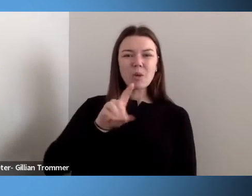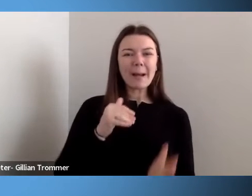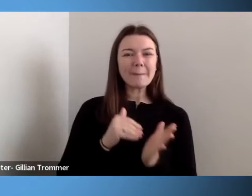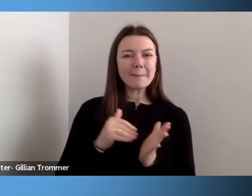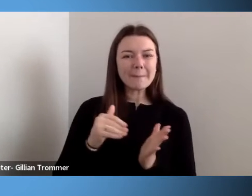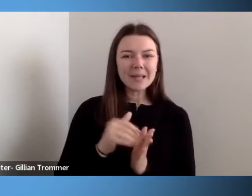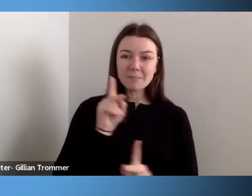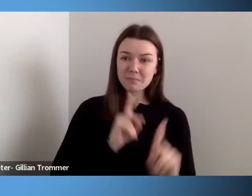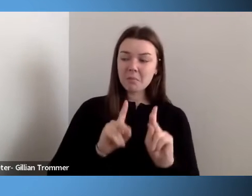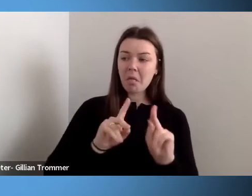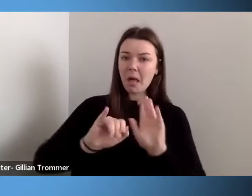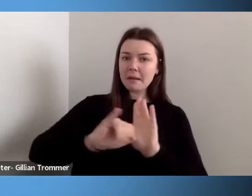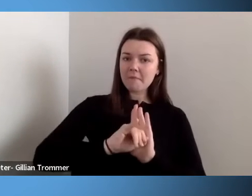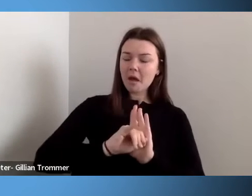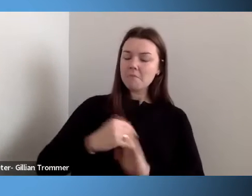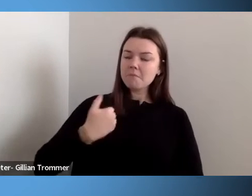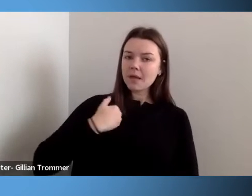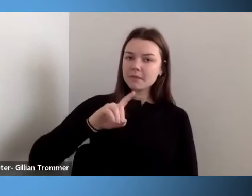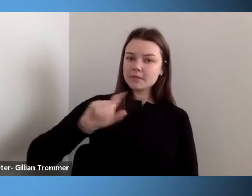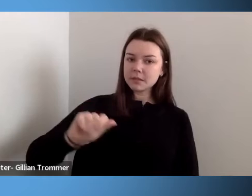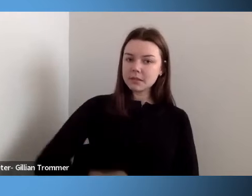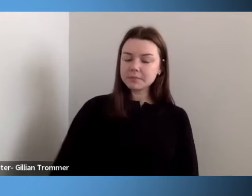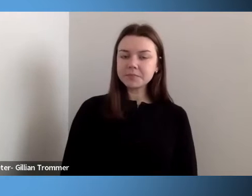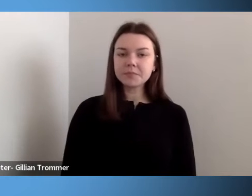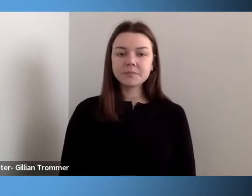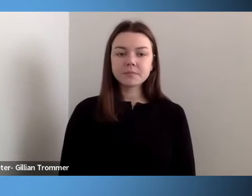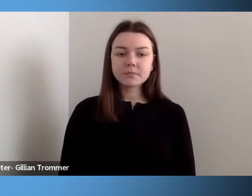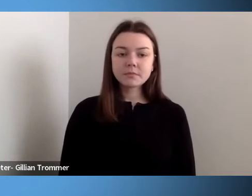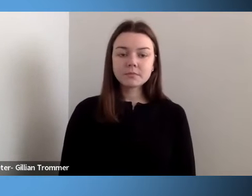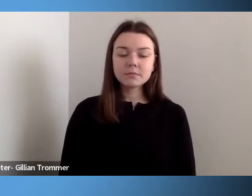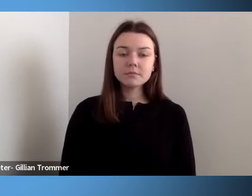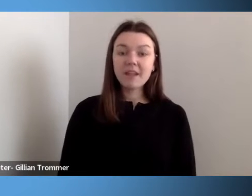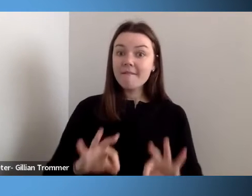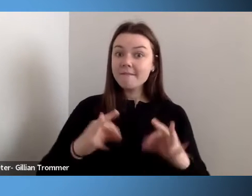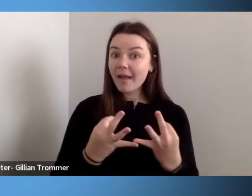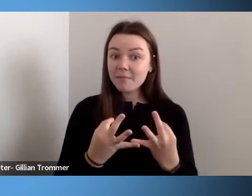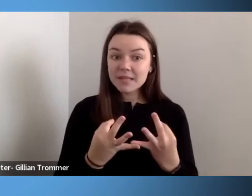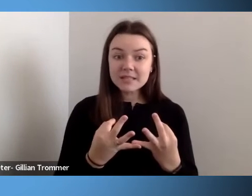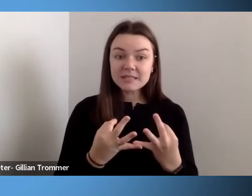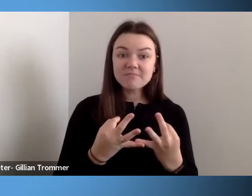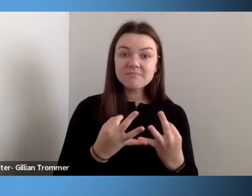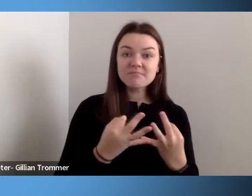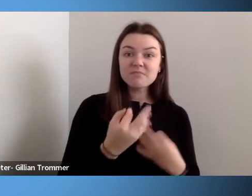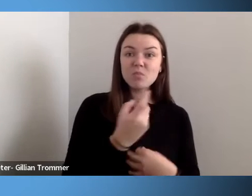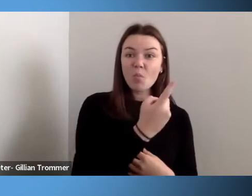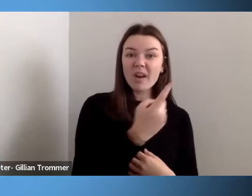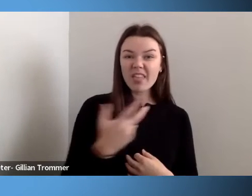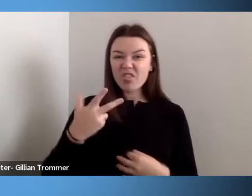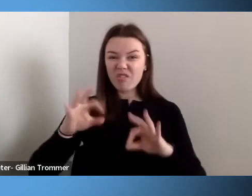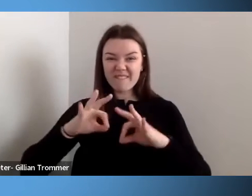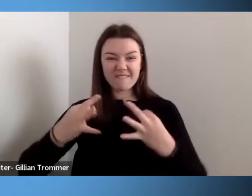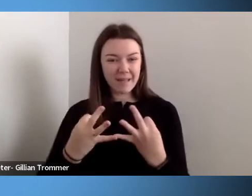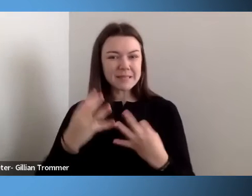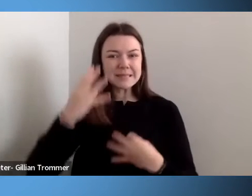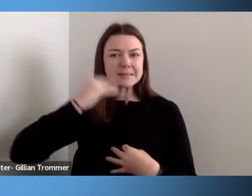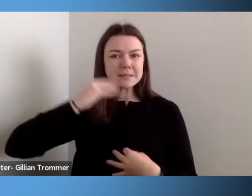Moreover, one in three families encounter economic and social barriers because one or more of their